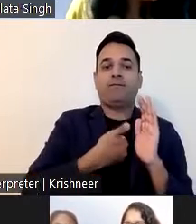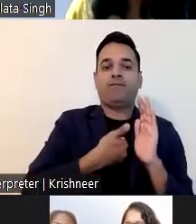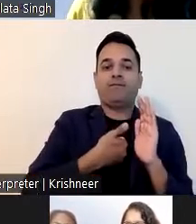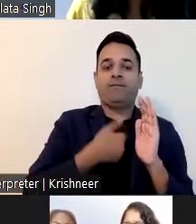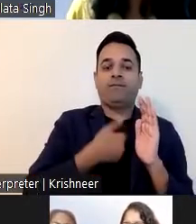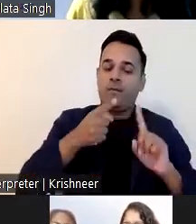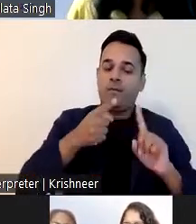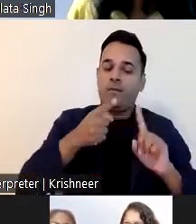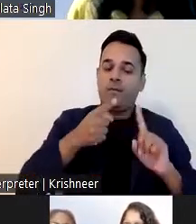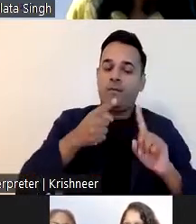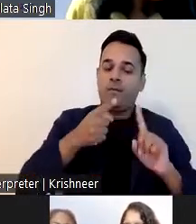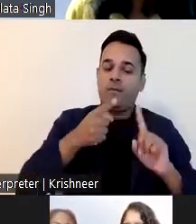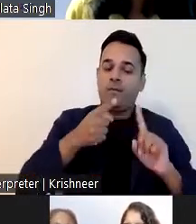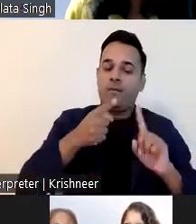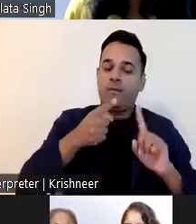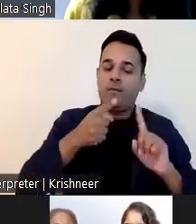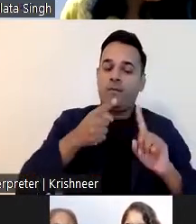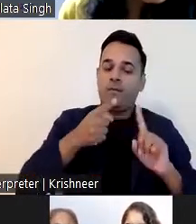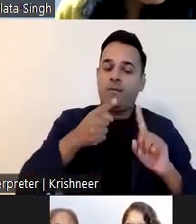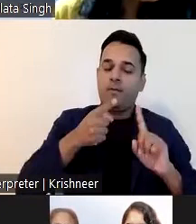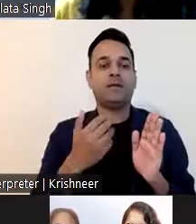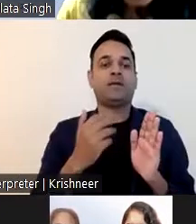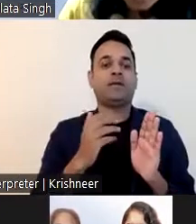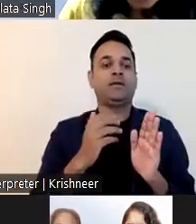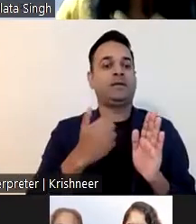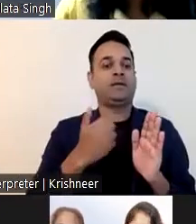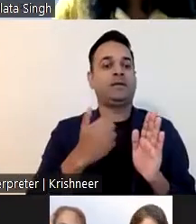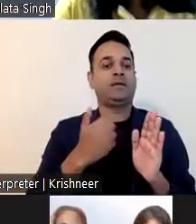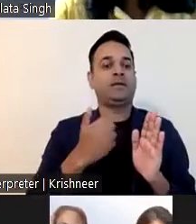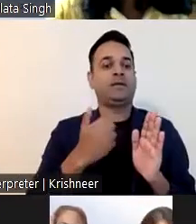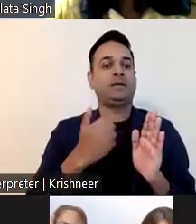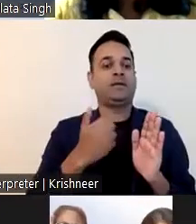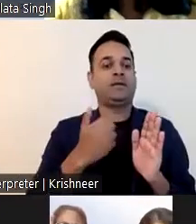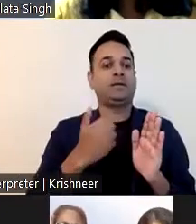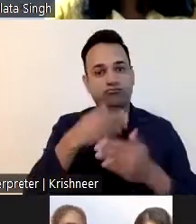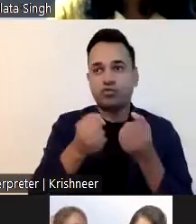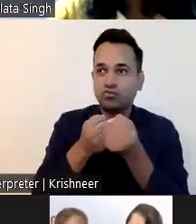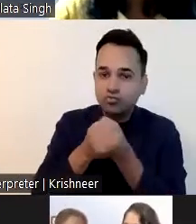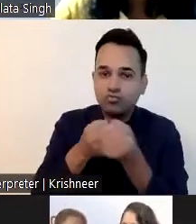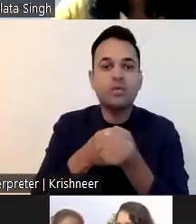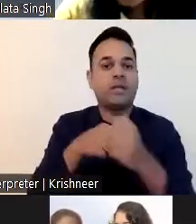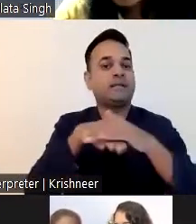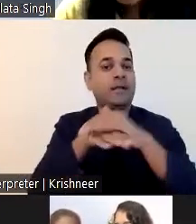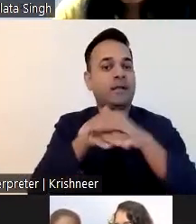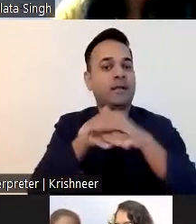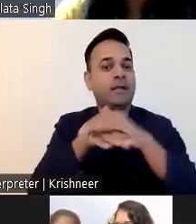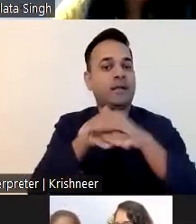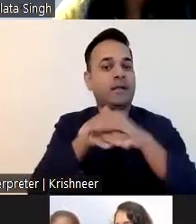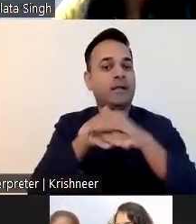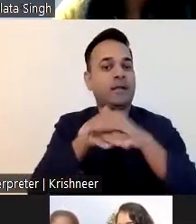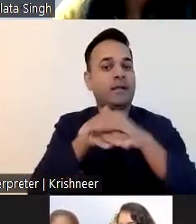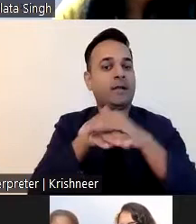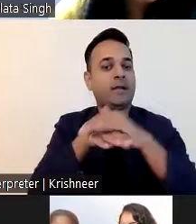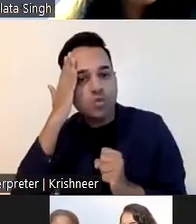and learn are the key to success. With this, I would like to thank everyone once again and hand over to